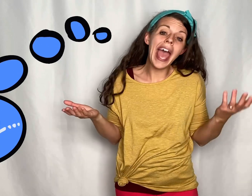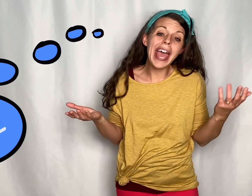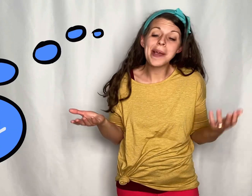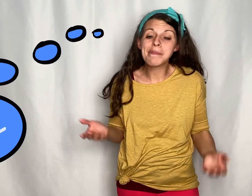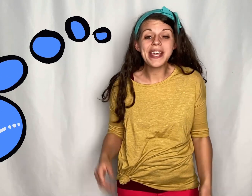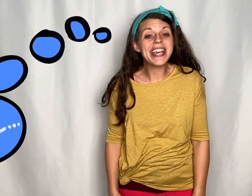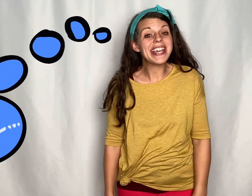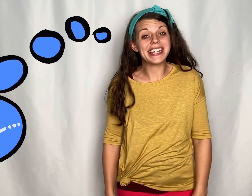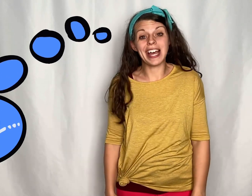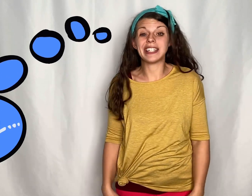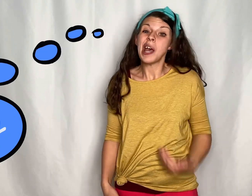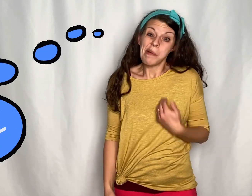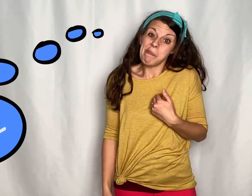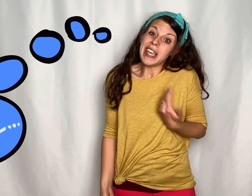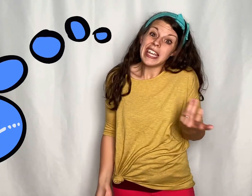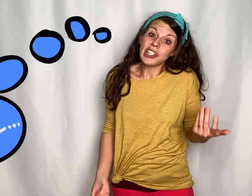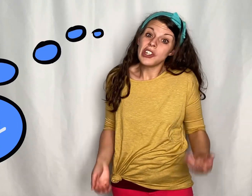because me too.